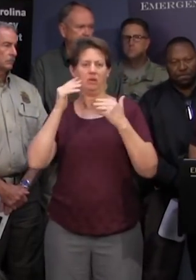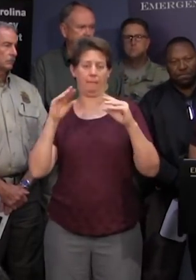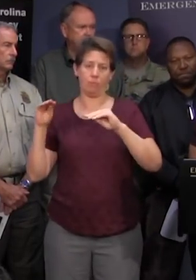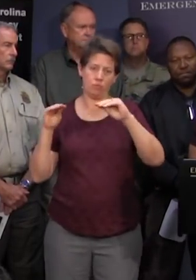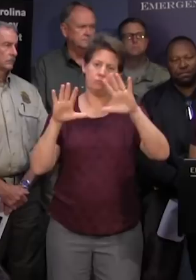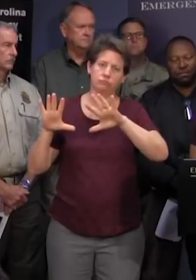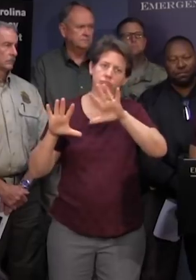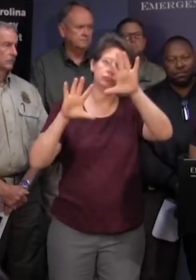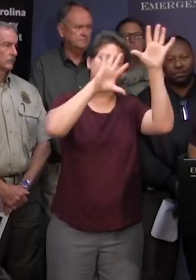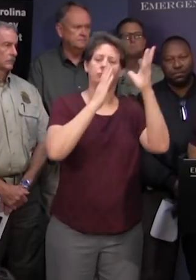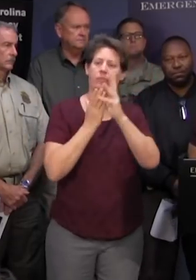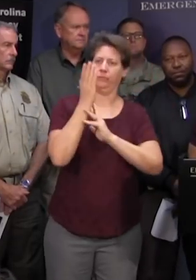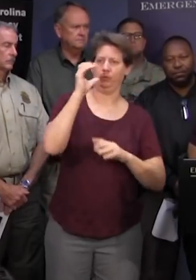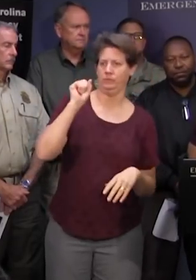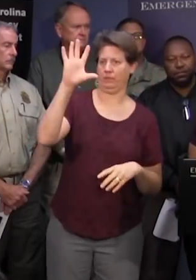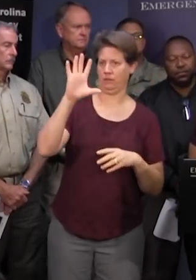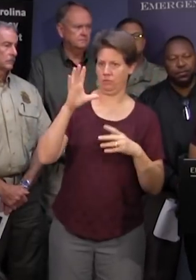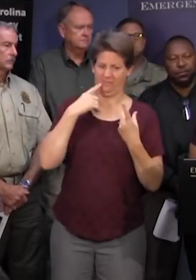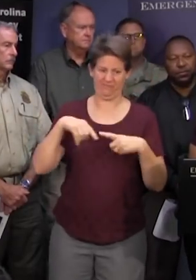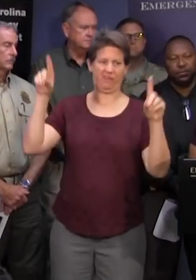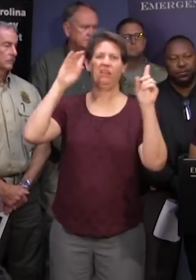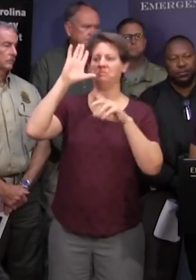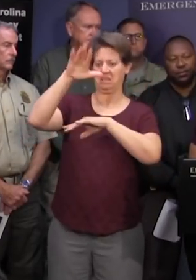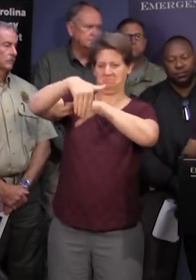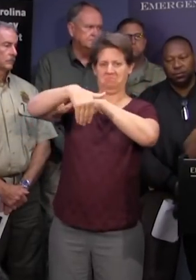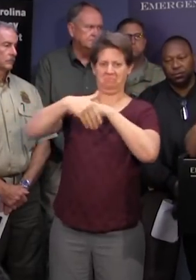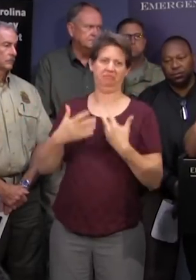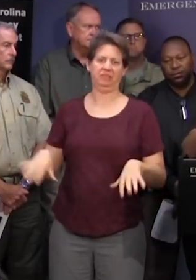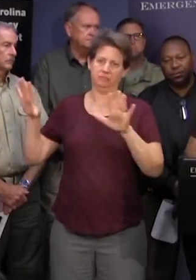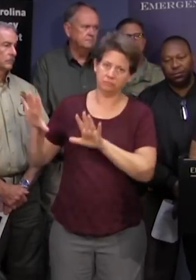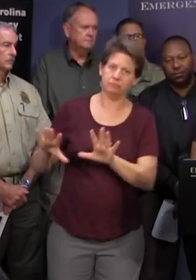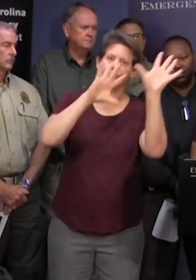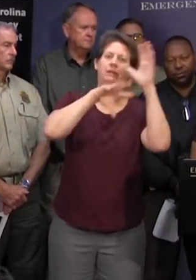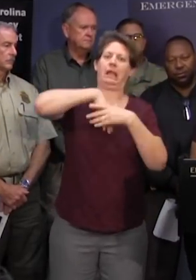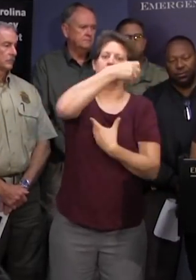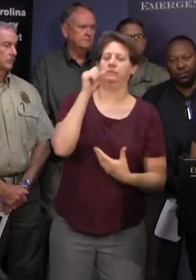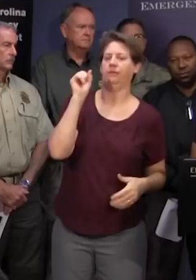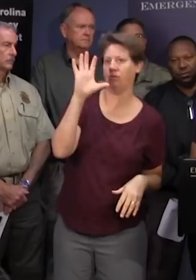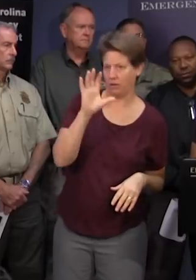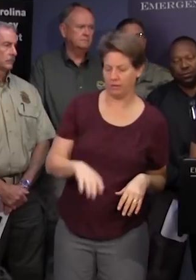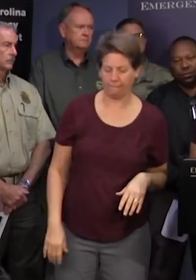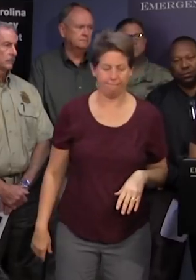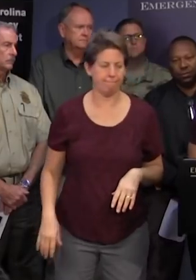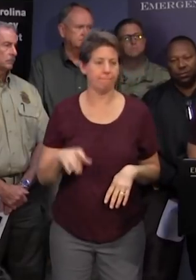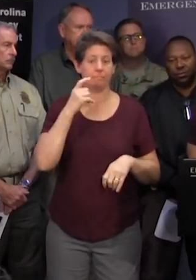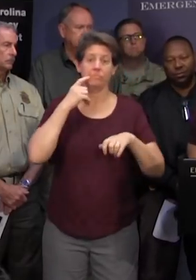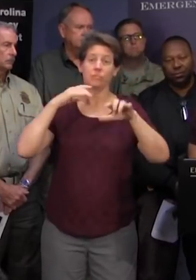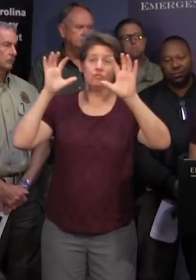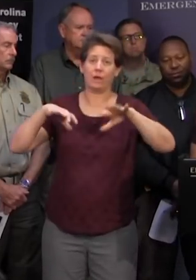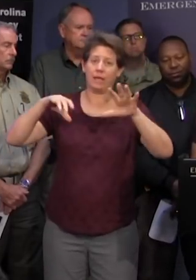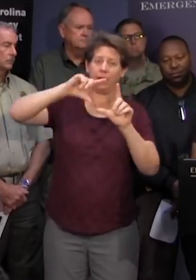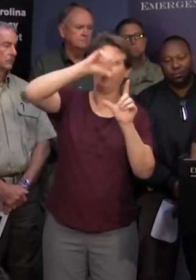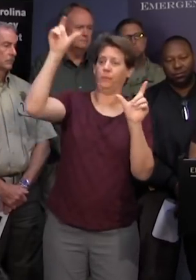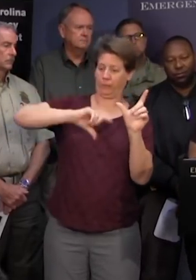of South Carolina today and then finally out of the state of South Carolina sometime tonight there have been many bands of persistent heavy rainfall across